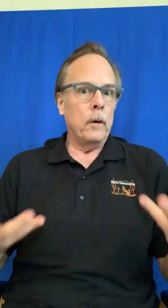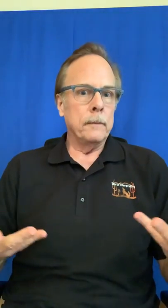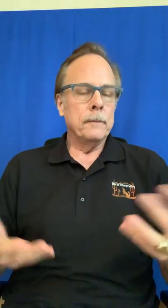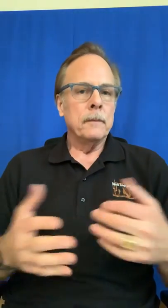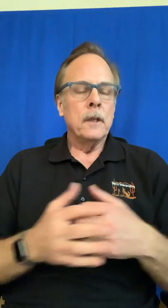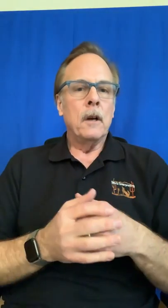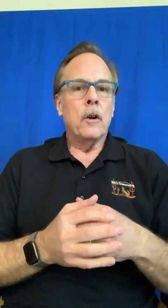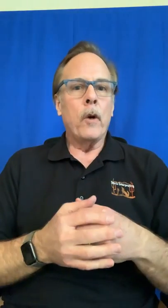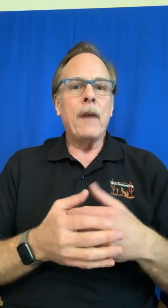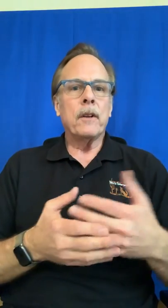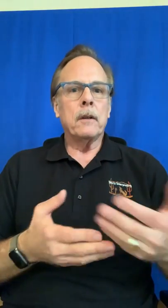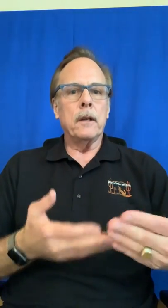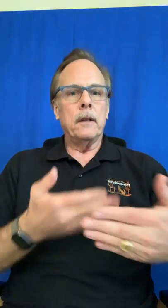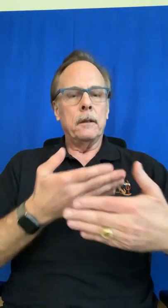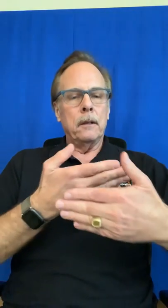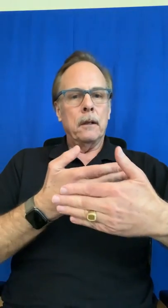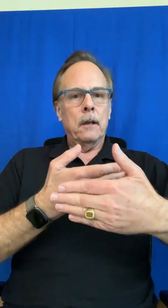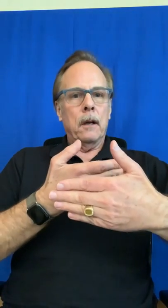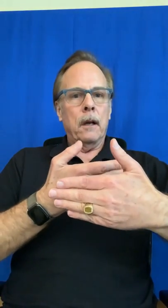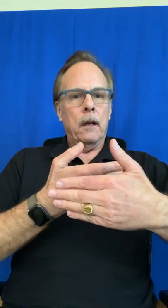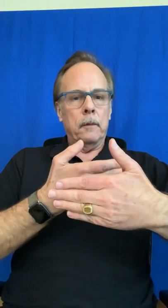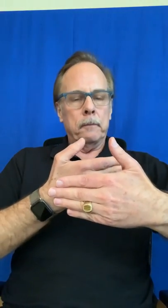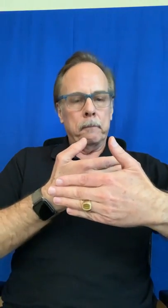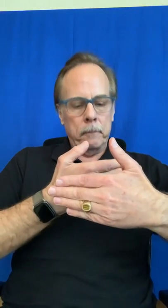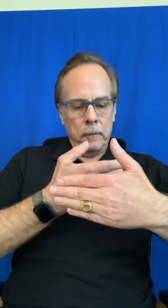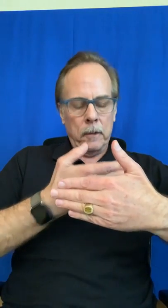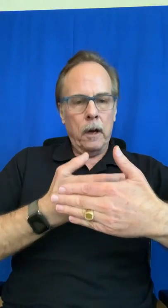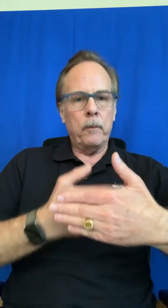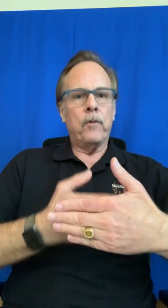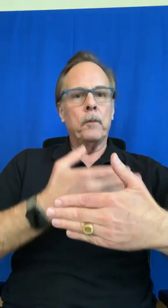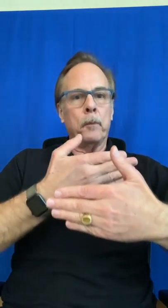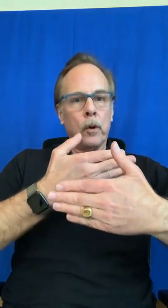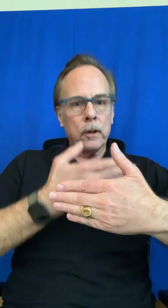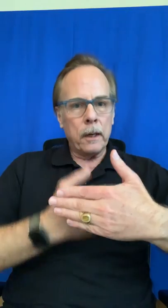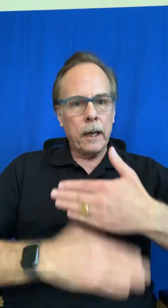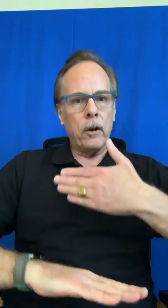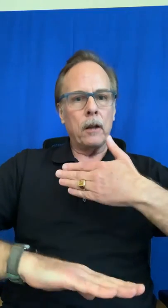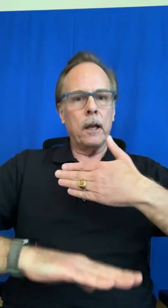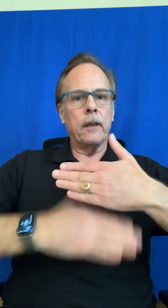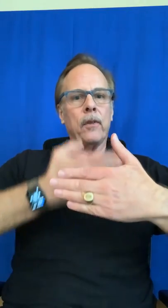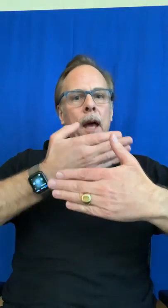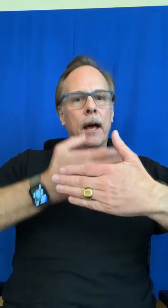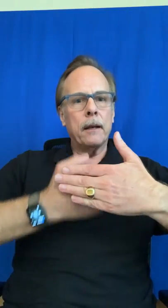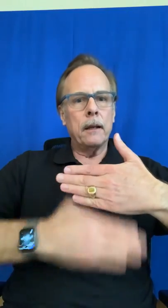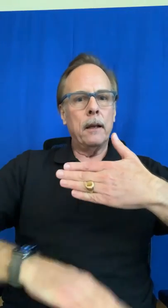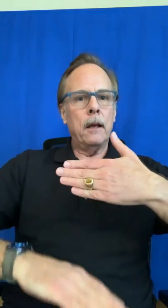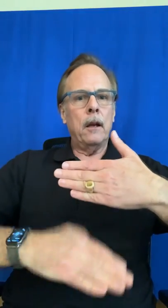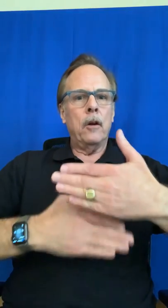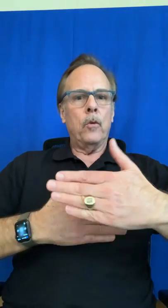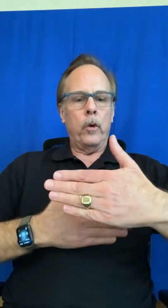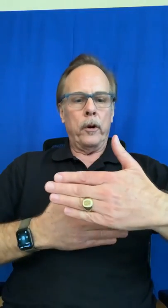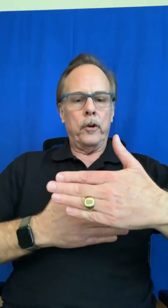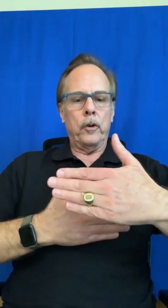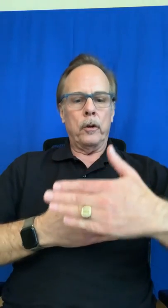graphically um come from the birth canal out like that where your